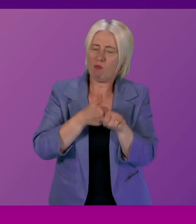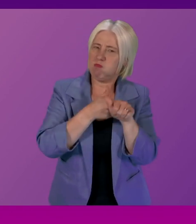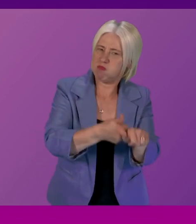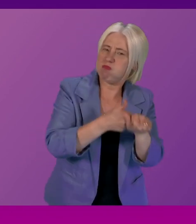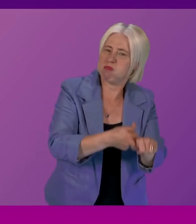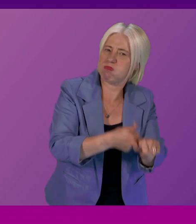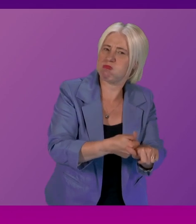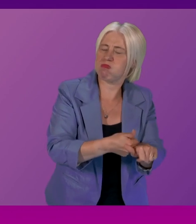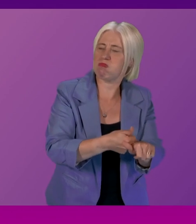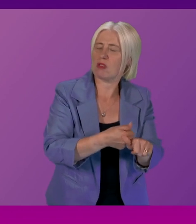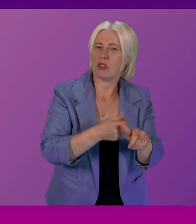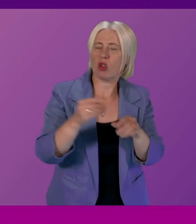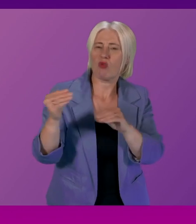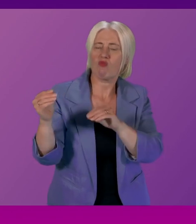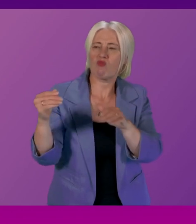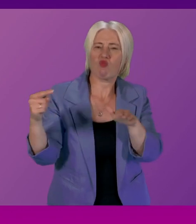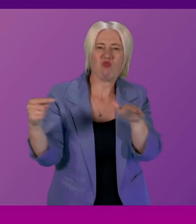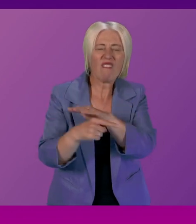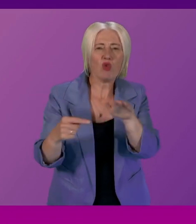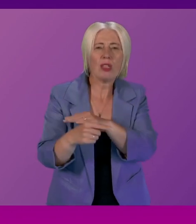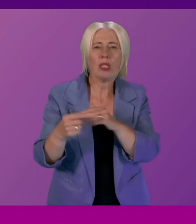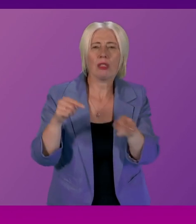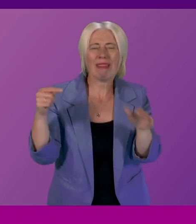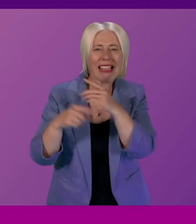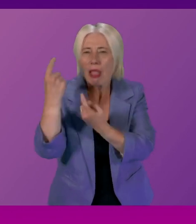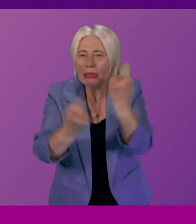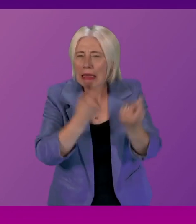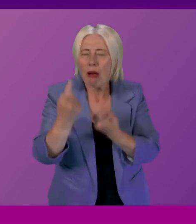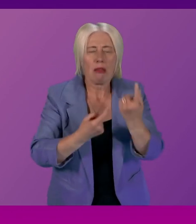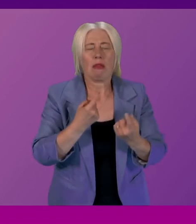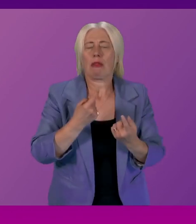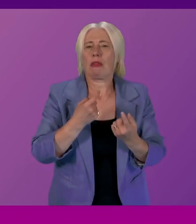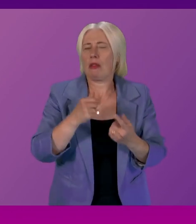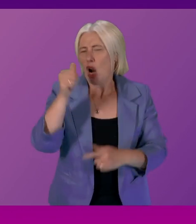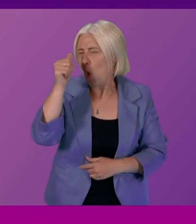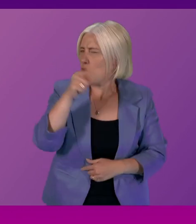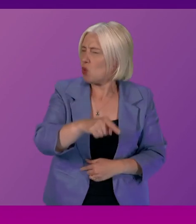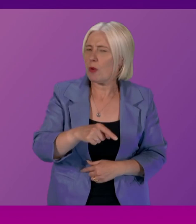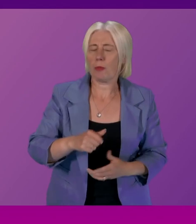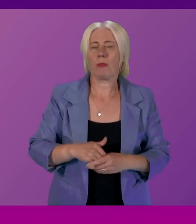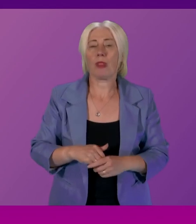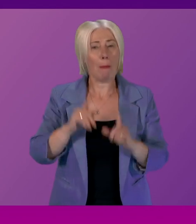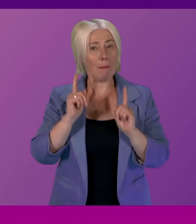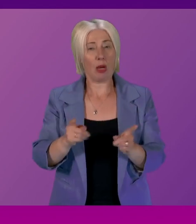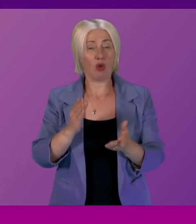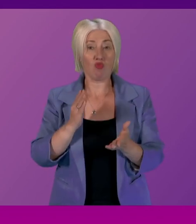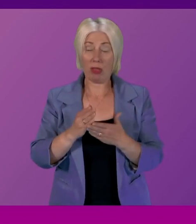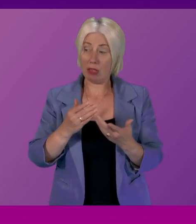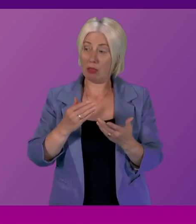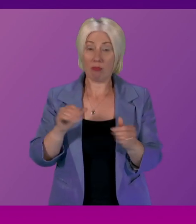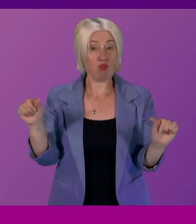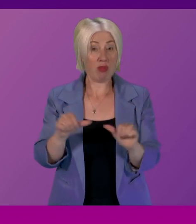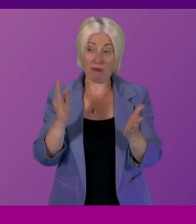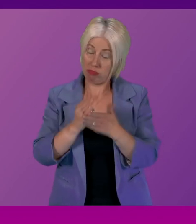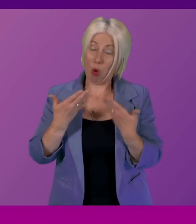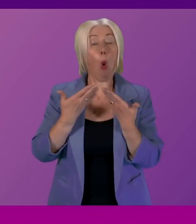asylum and refugees for a number of years and can recognise that look in short we are open and